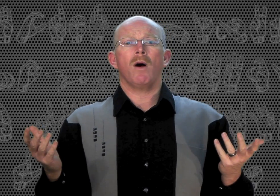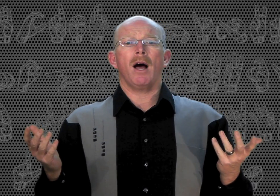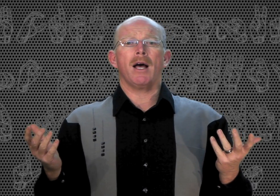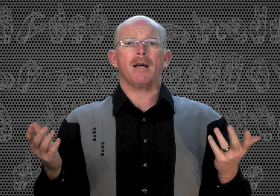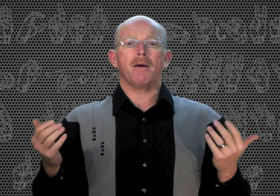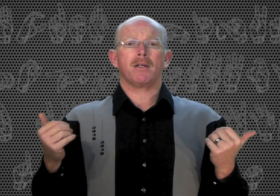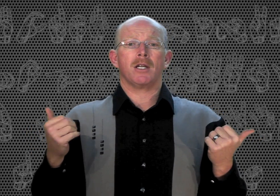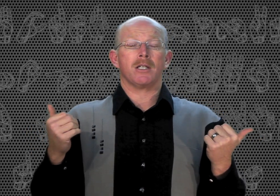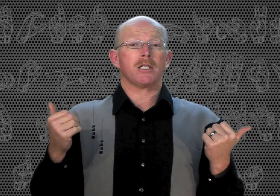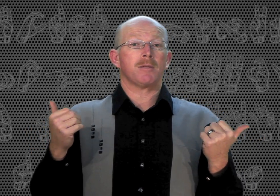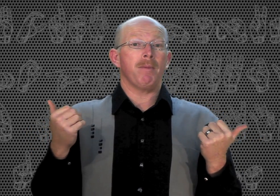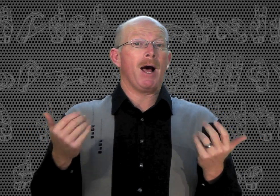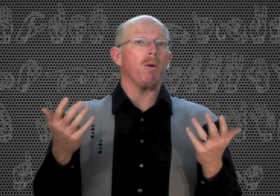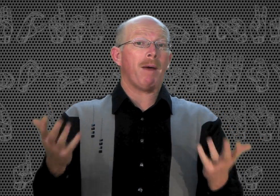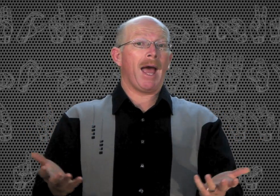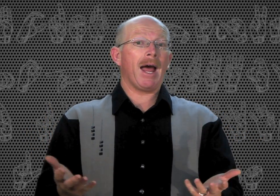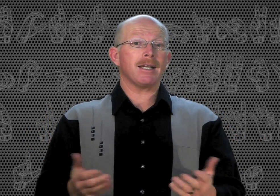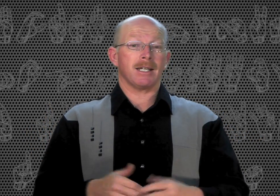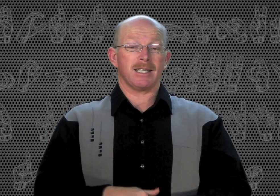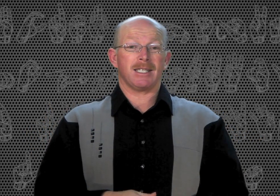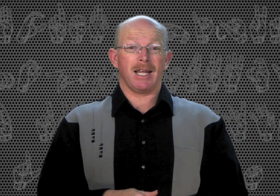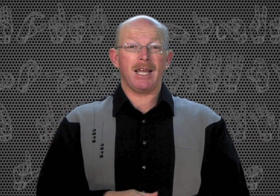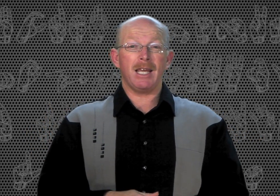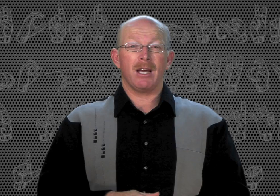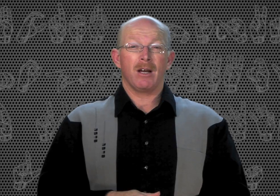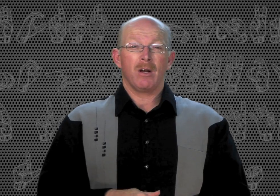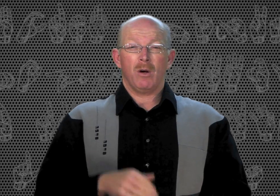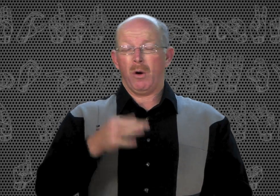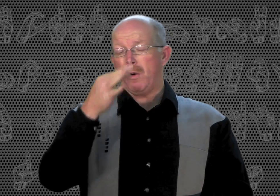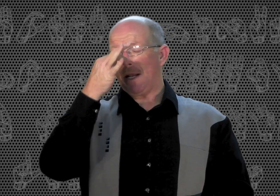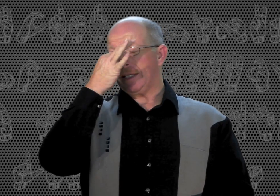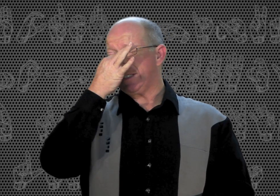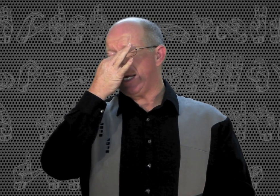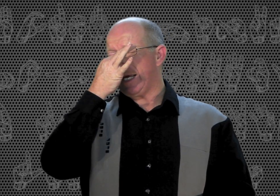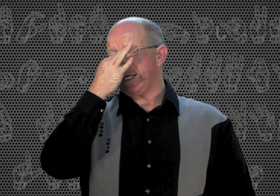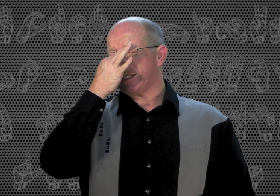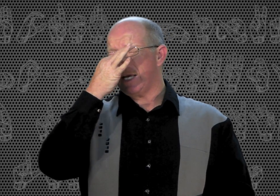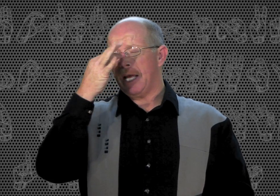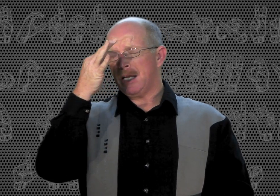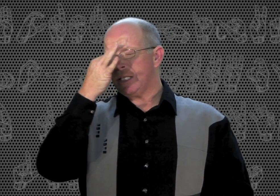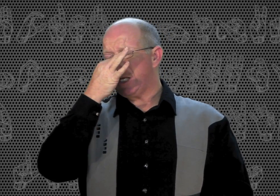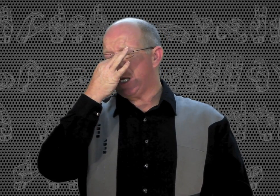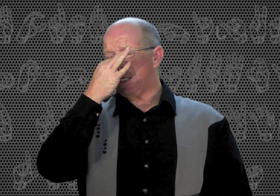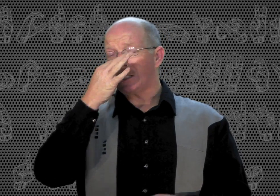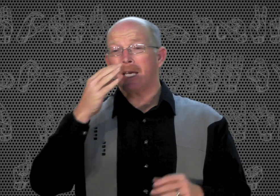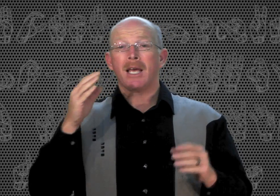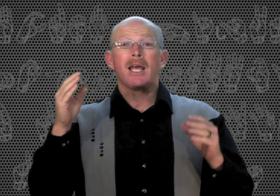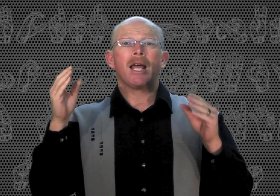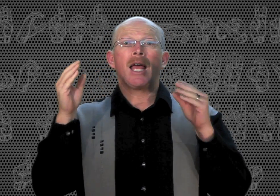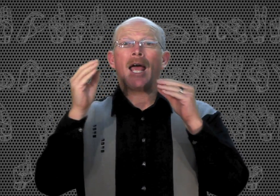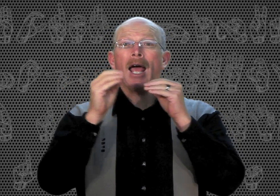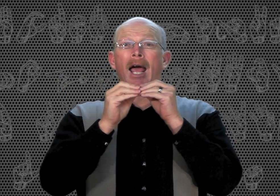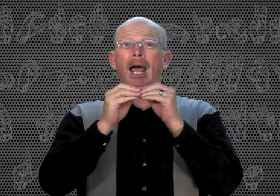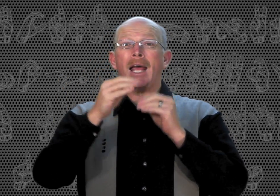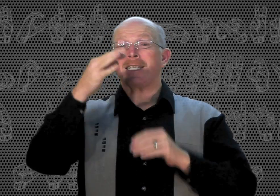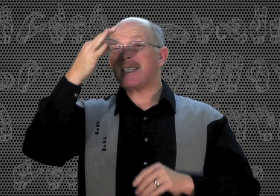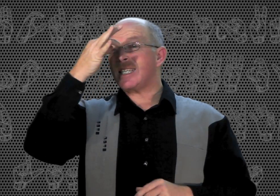to smell bad, to stink. Oh, it stinks. Stinks. It's